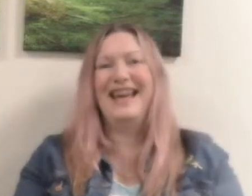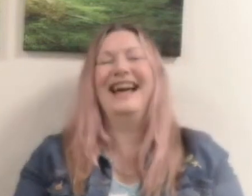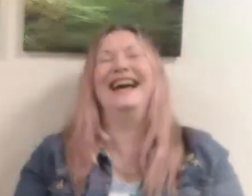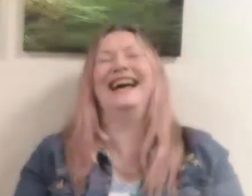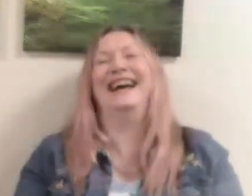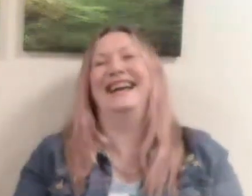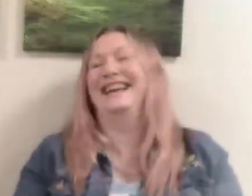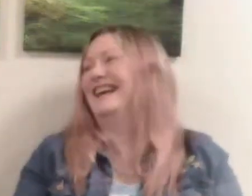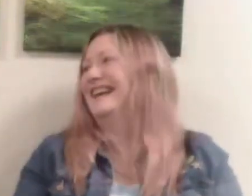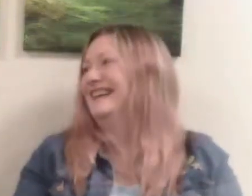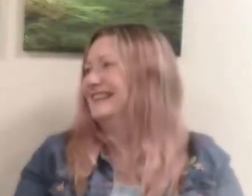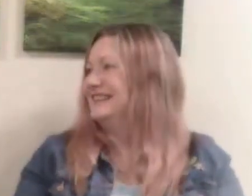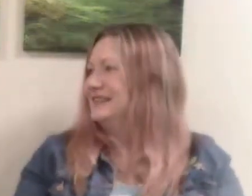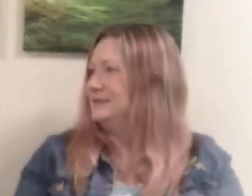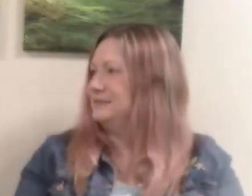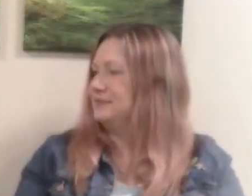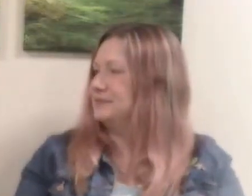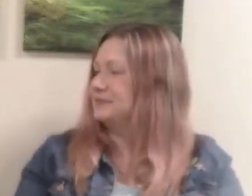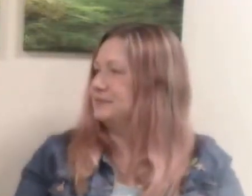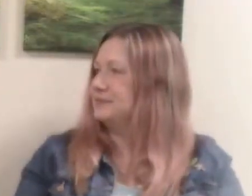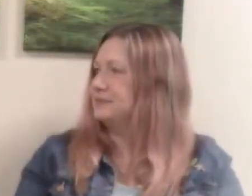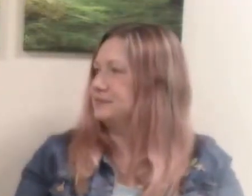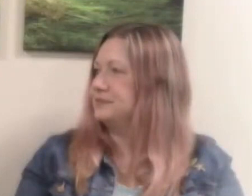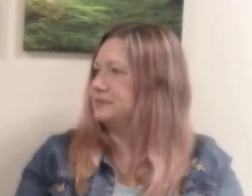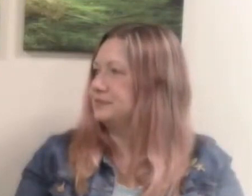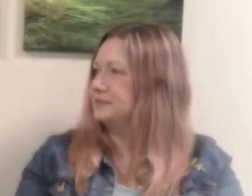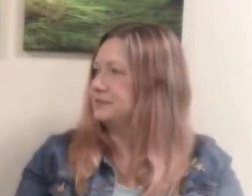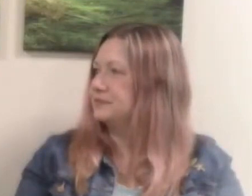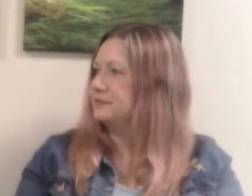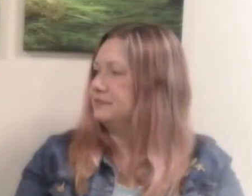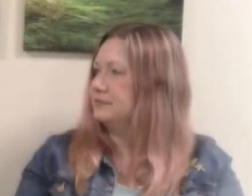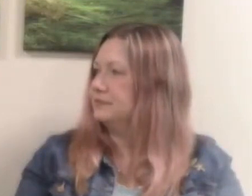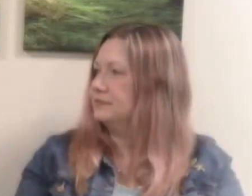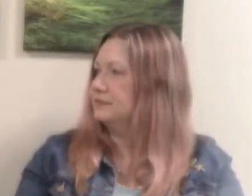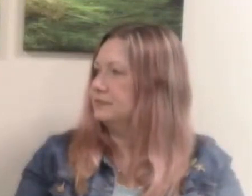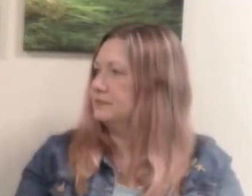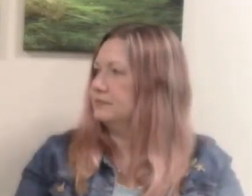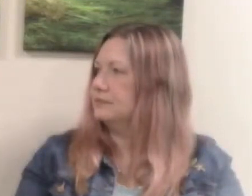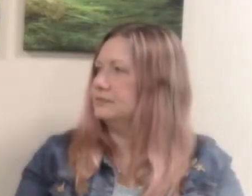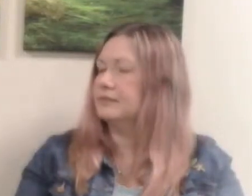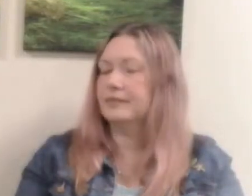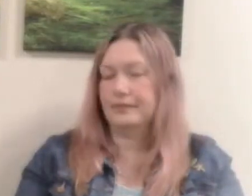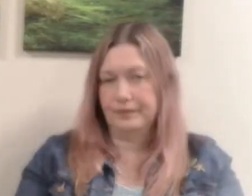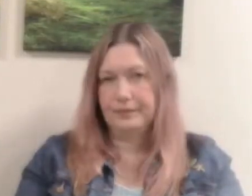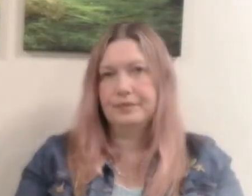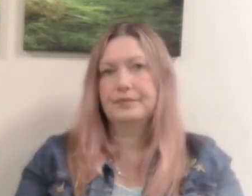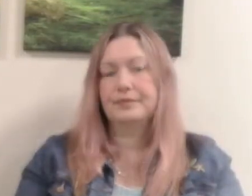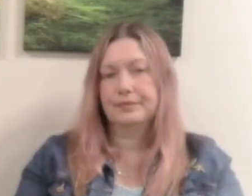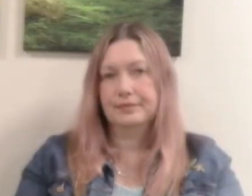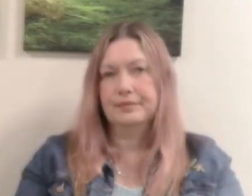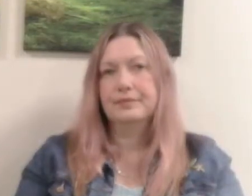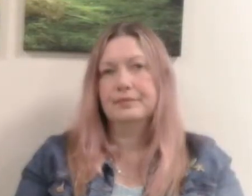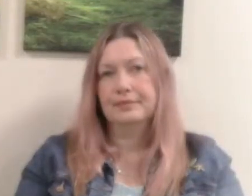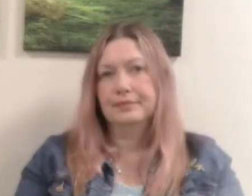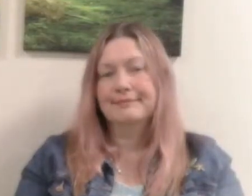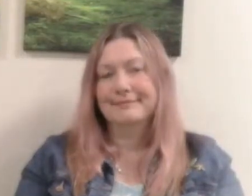we are actually going to start looking at some of those what entitled deadly sins but um um so stay with us uh